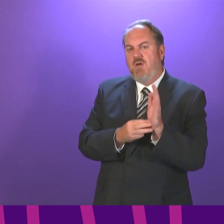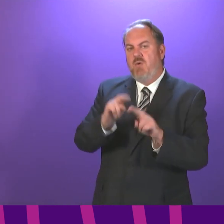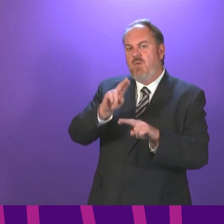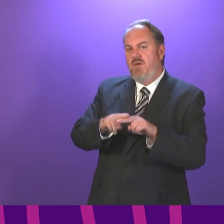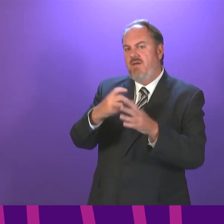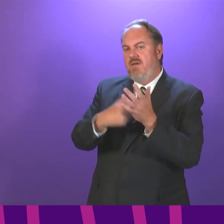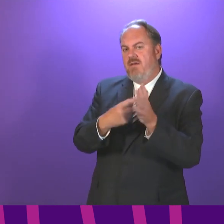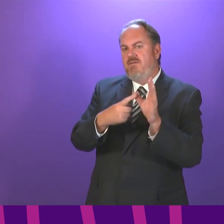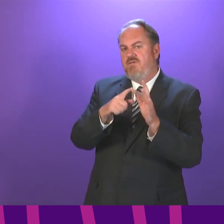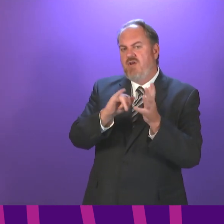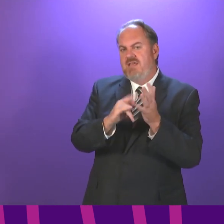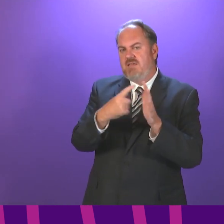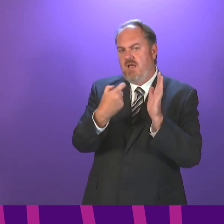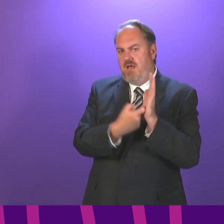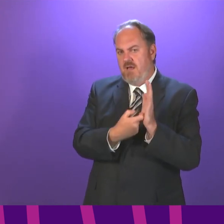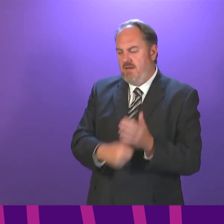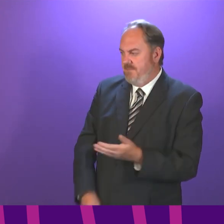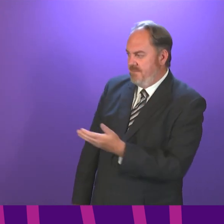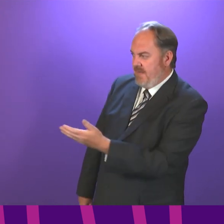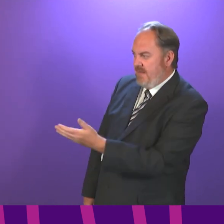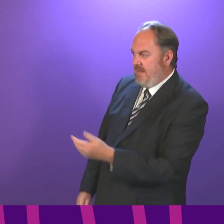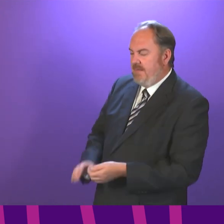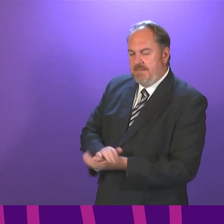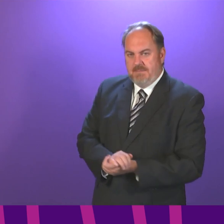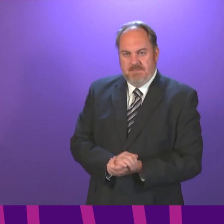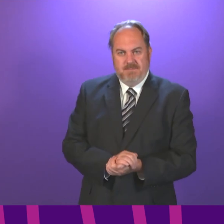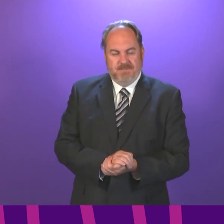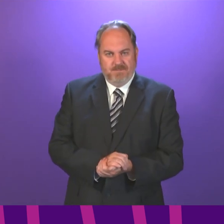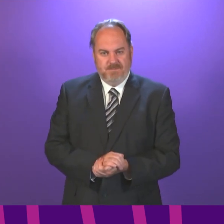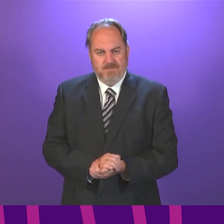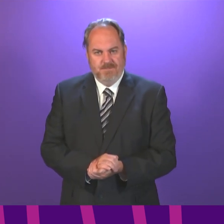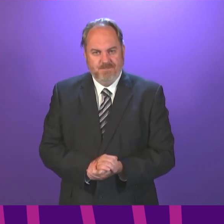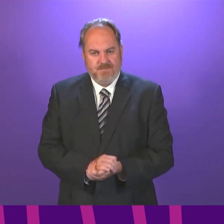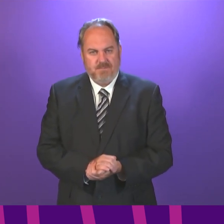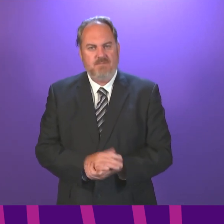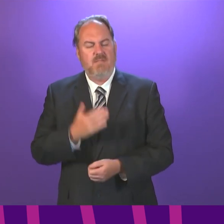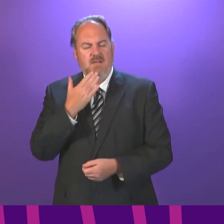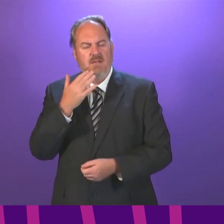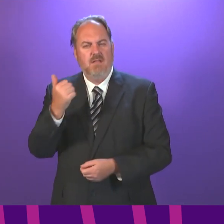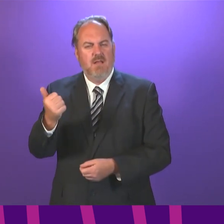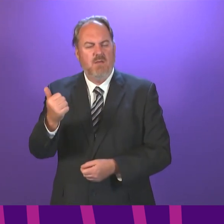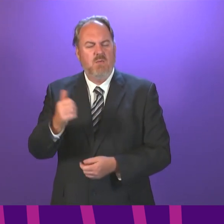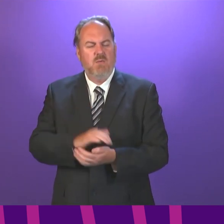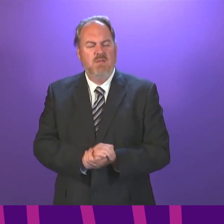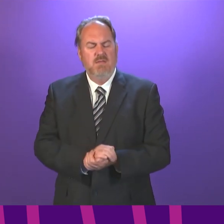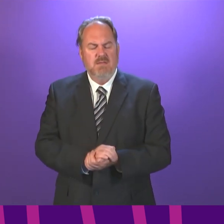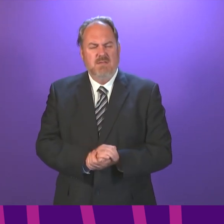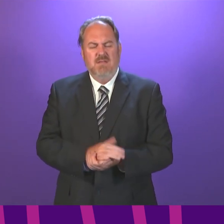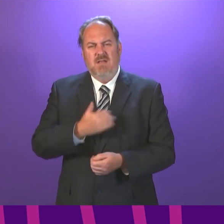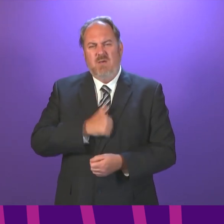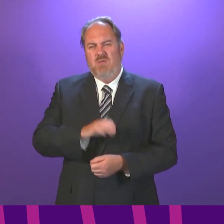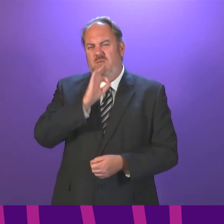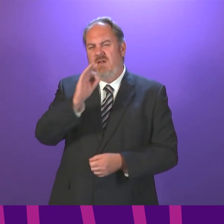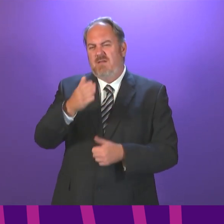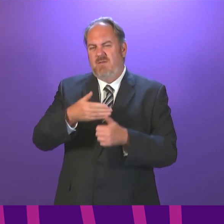Colette Stephenson, Thank you. I would like to ask the first Minister